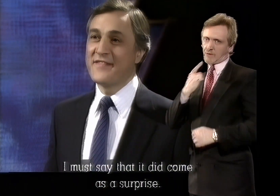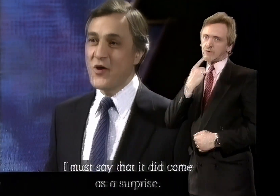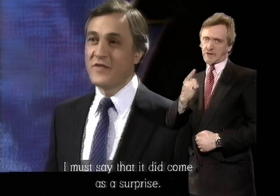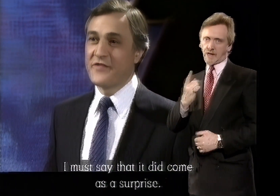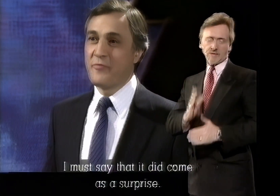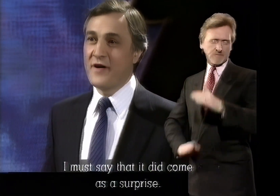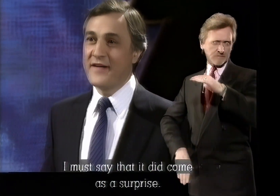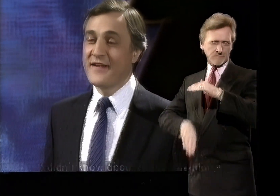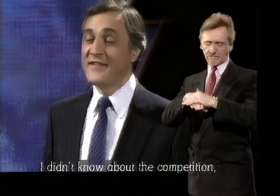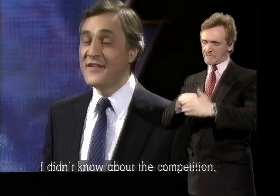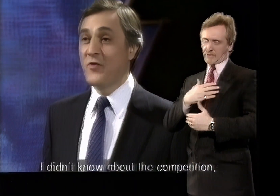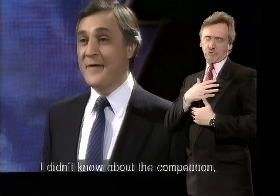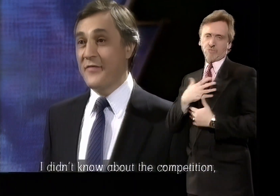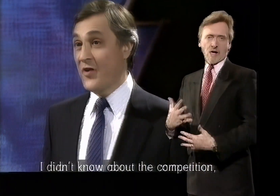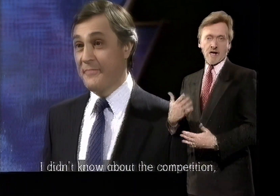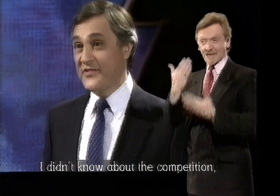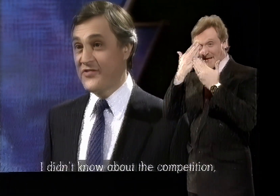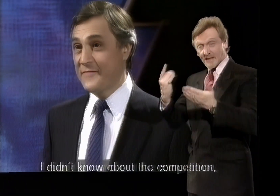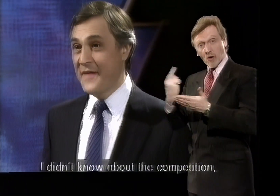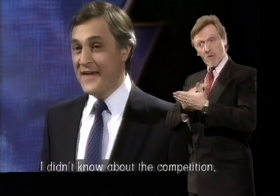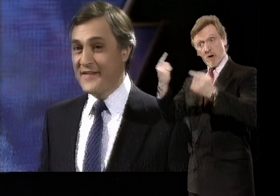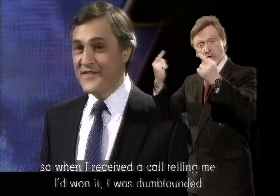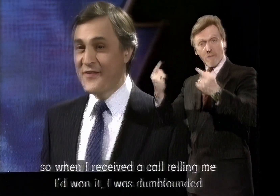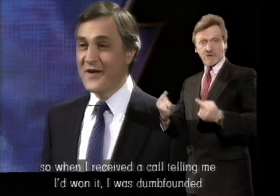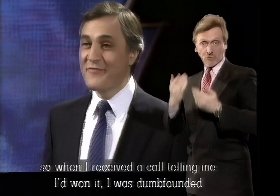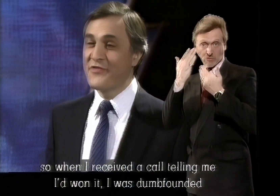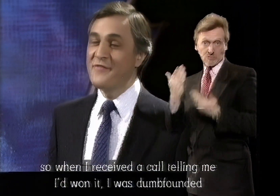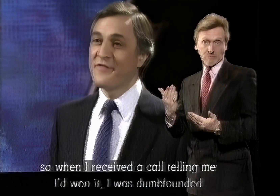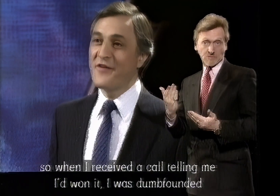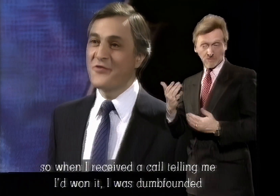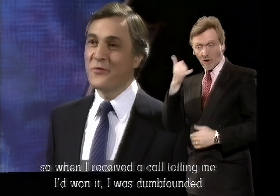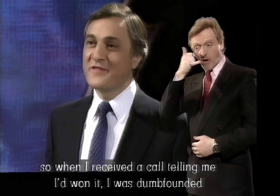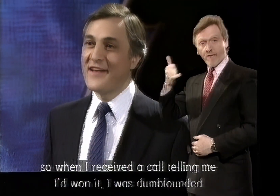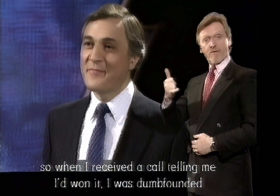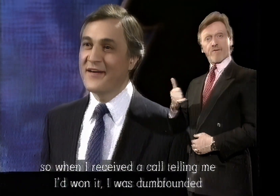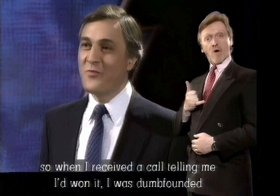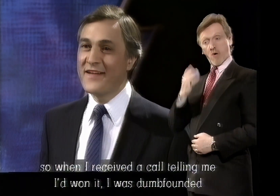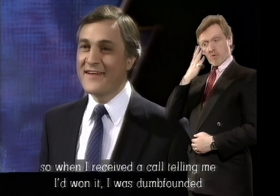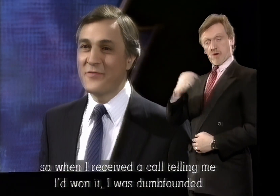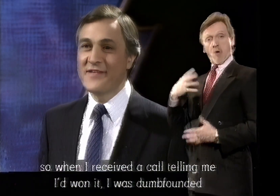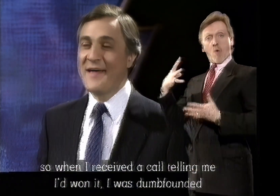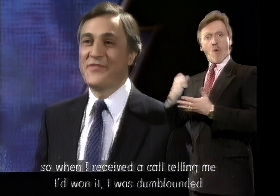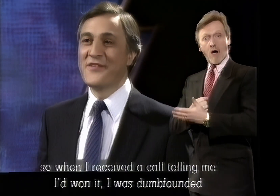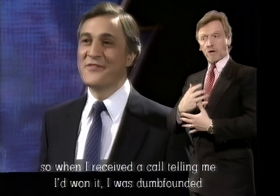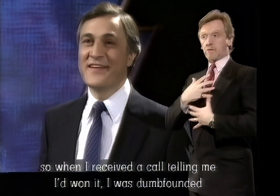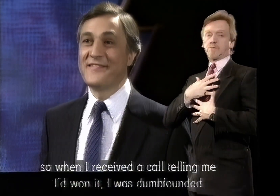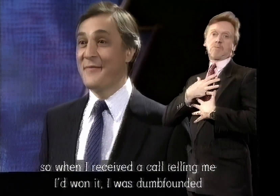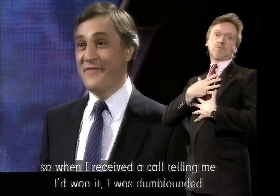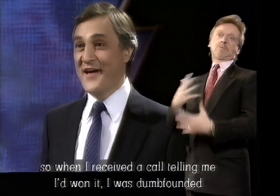total surprise. I didn't know about the competition. And so when I received a phone call telling me I'd won it, I was absolutely dumbfounded.